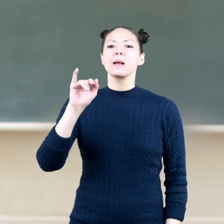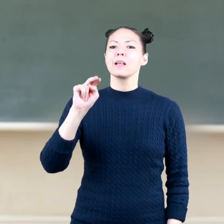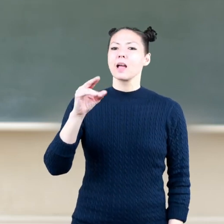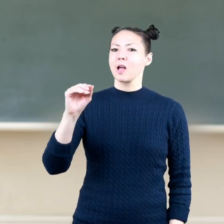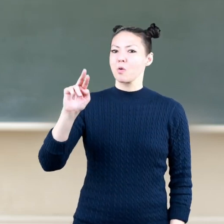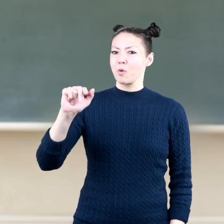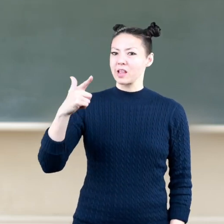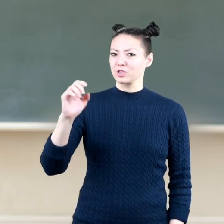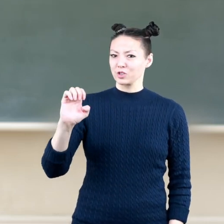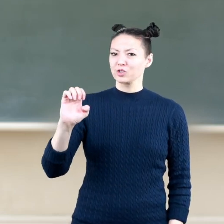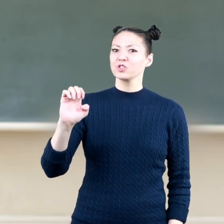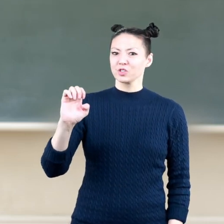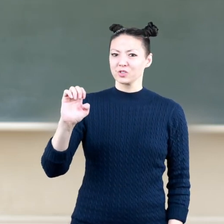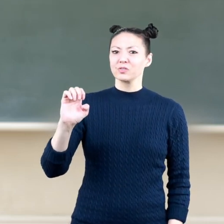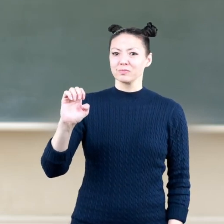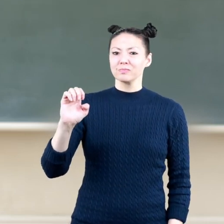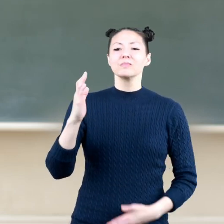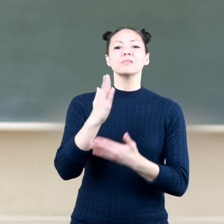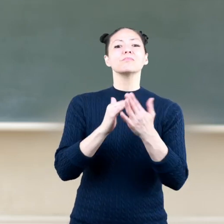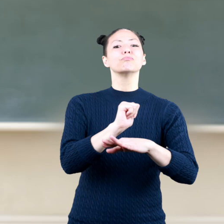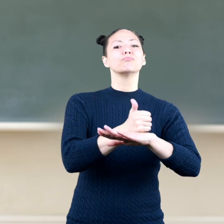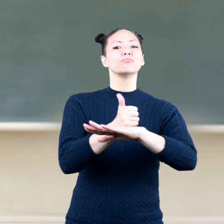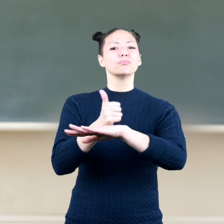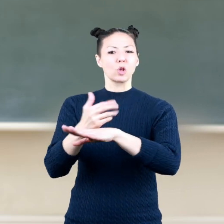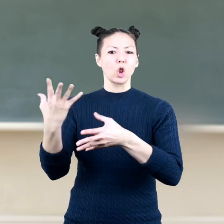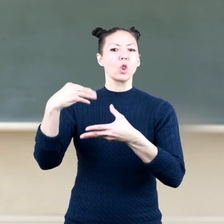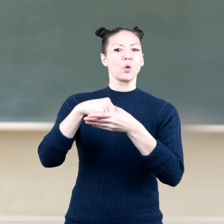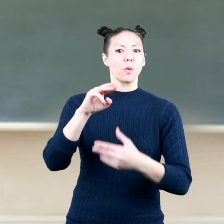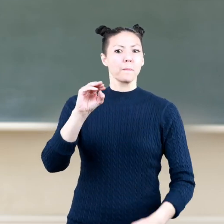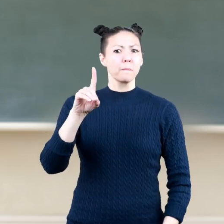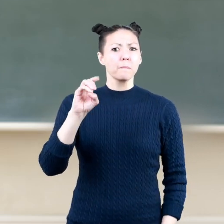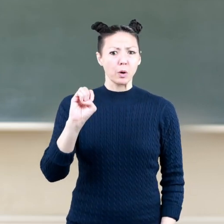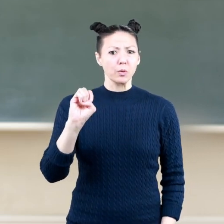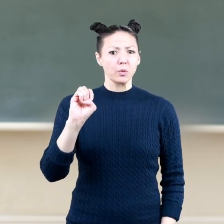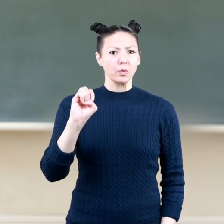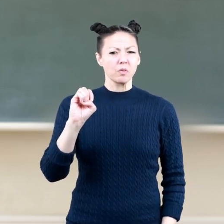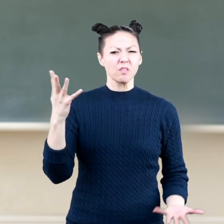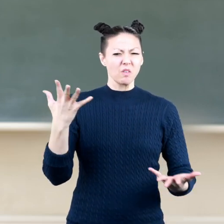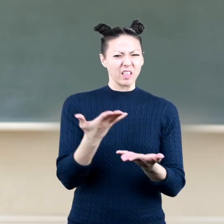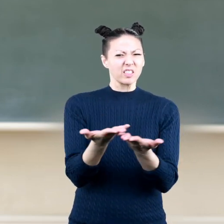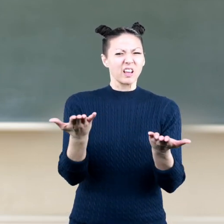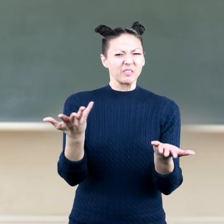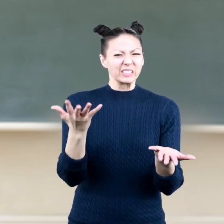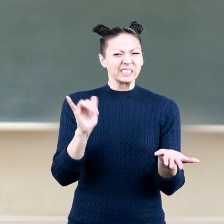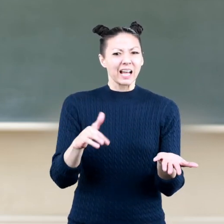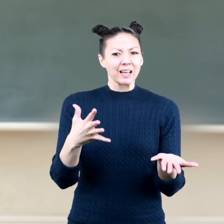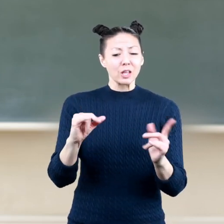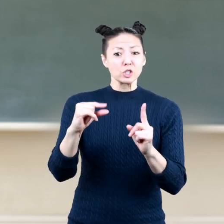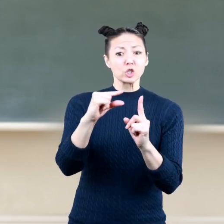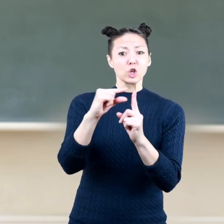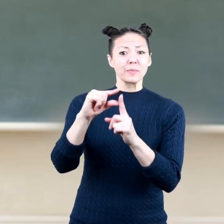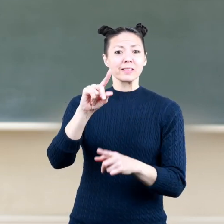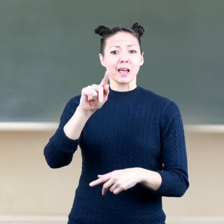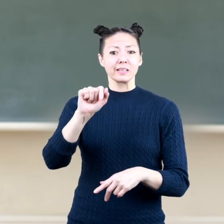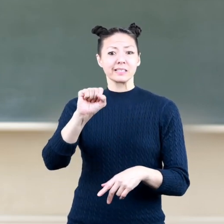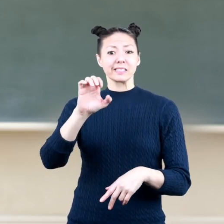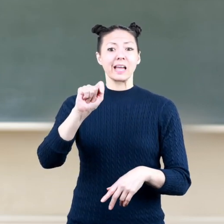and a range and some sets will also include a mode what are they the term data set